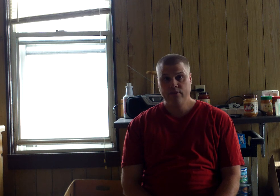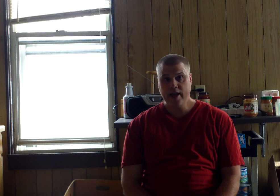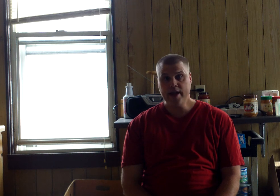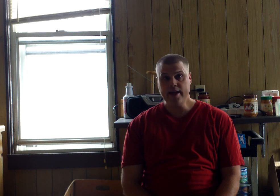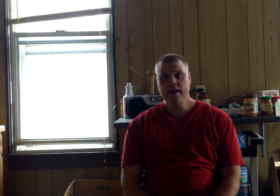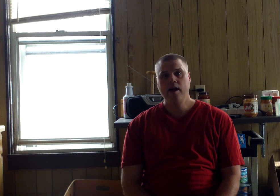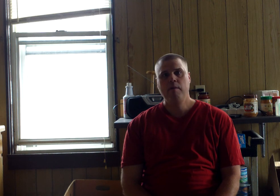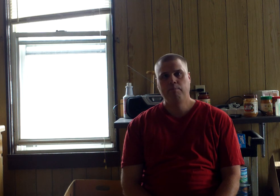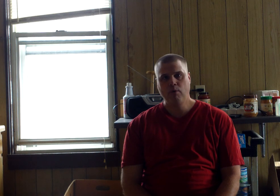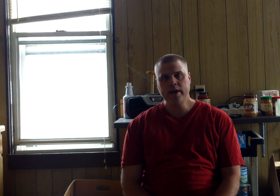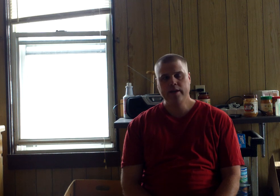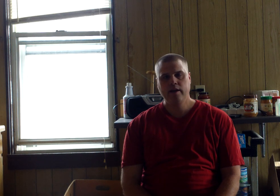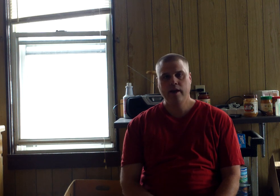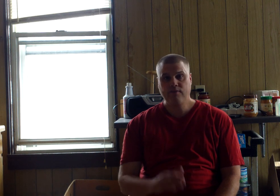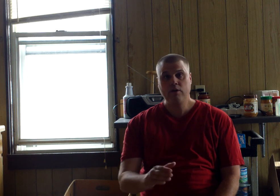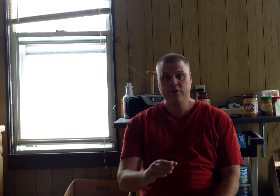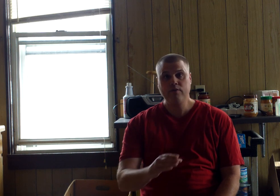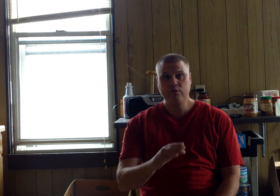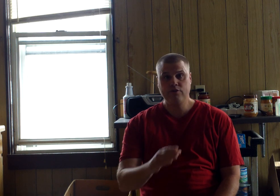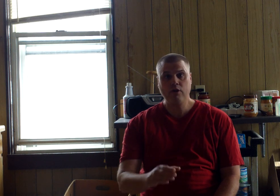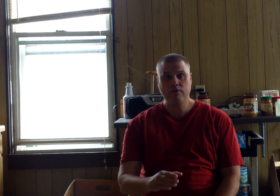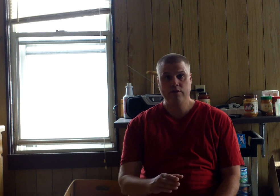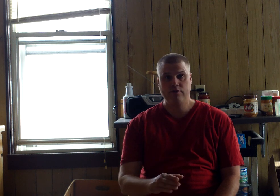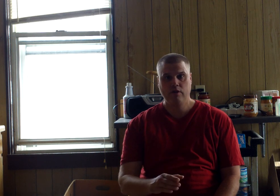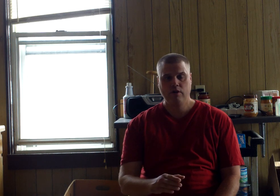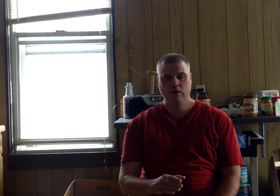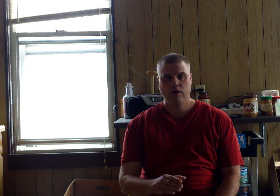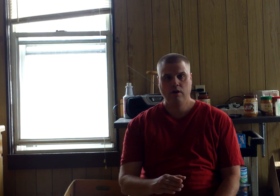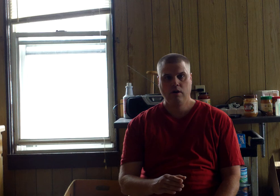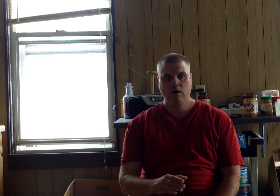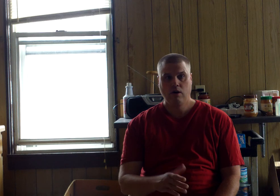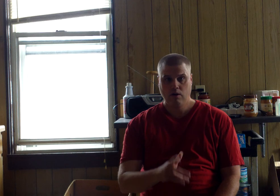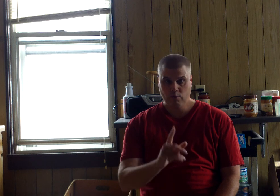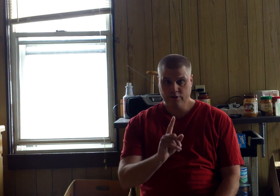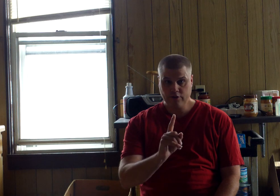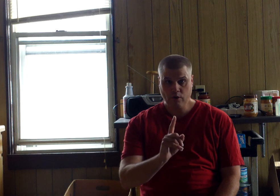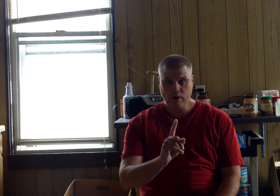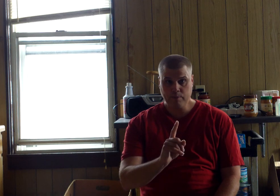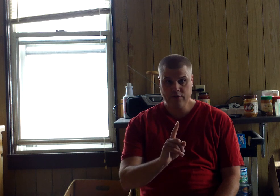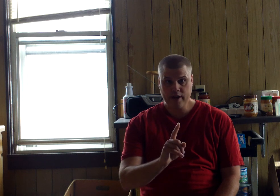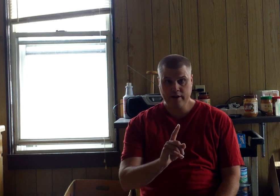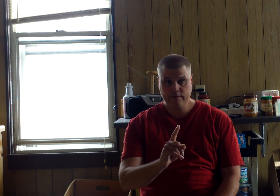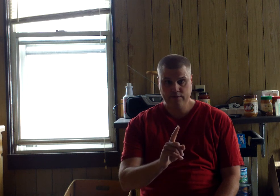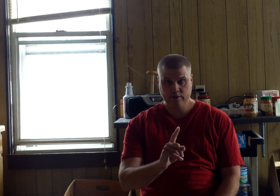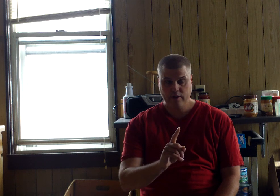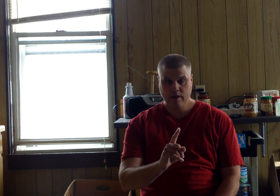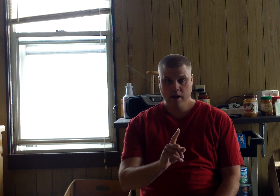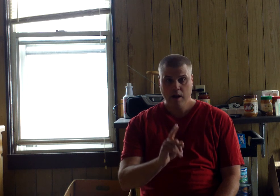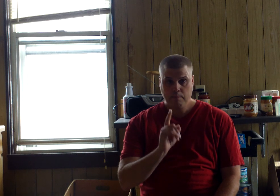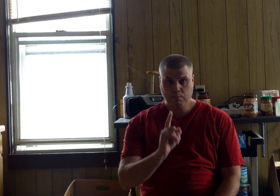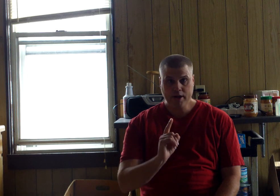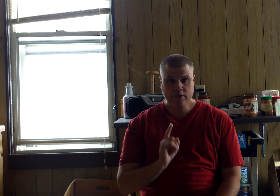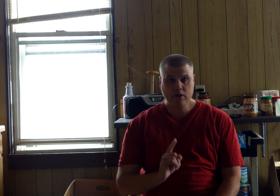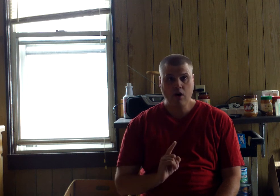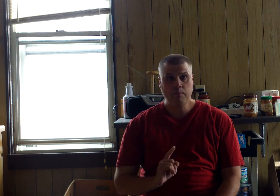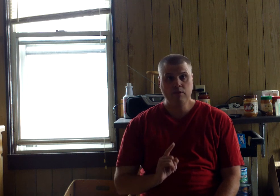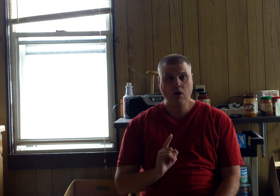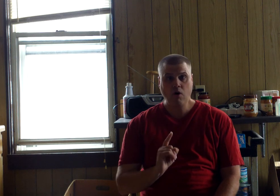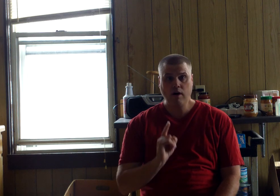our civil servants, which is our representatives, break the common law